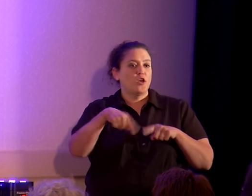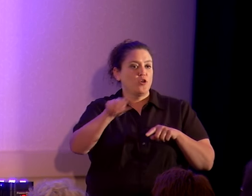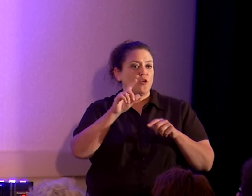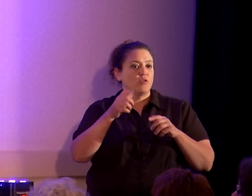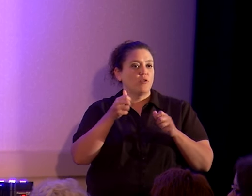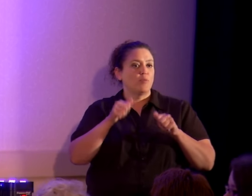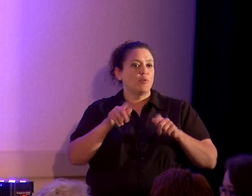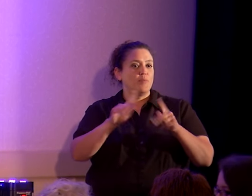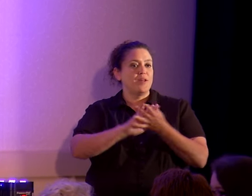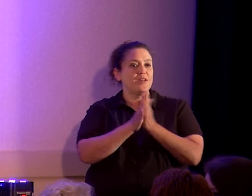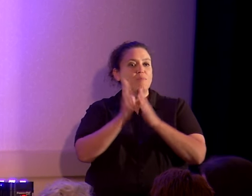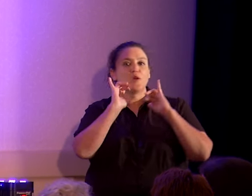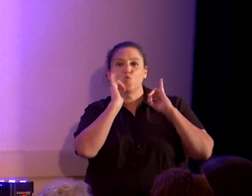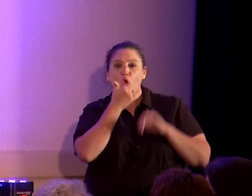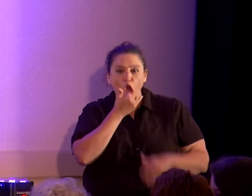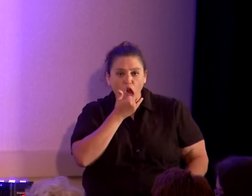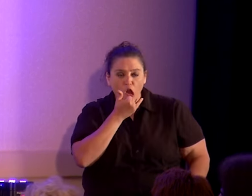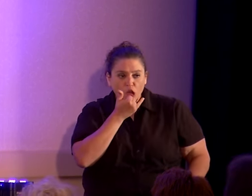And they are.